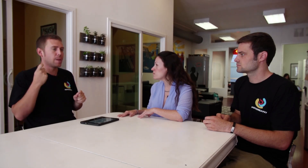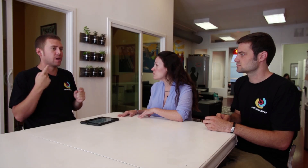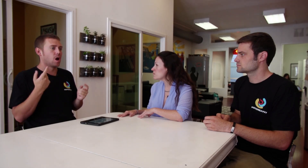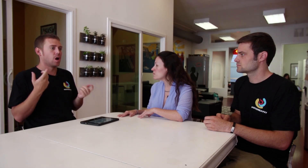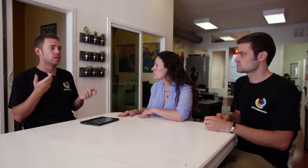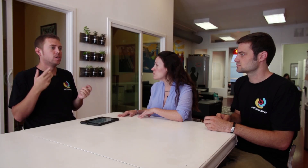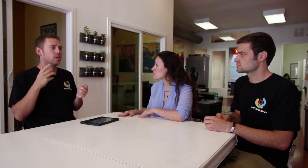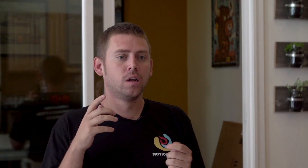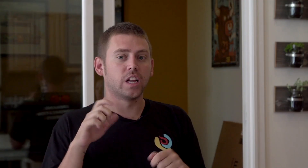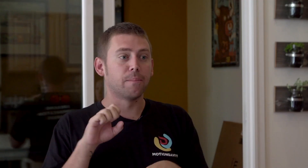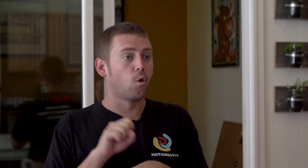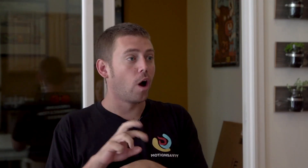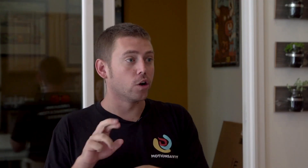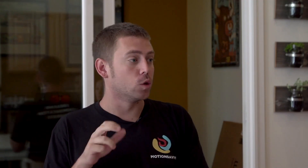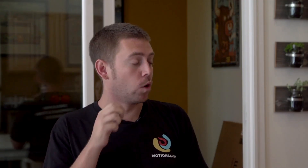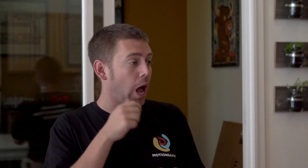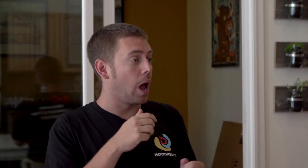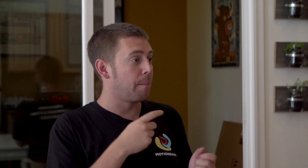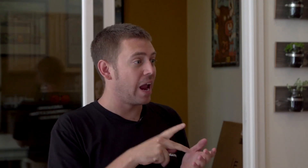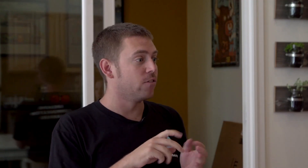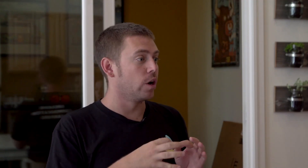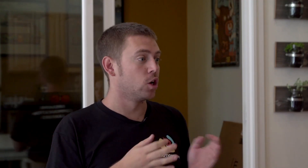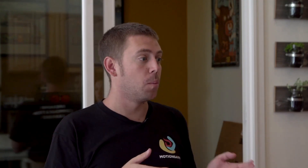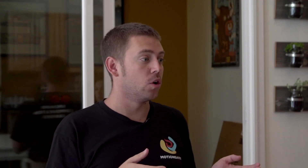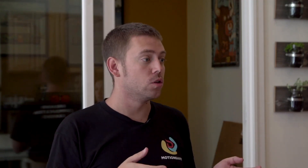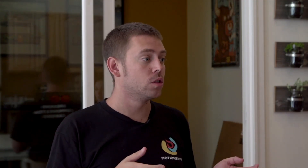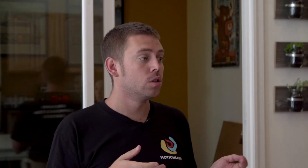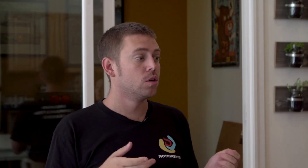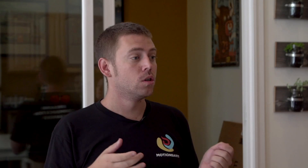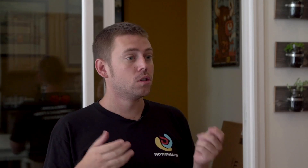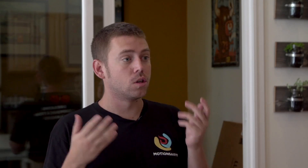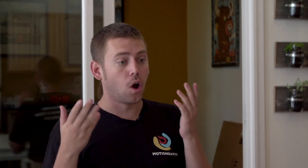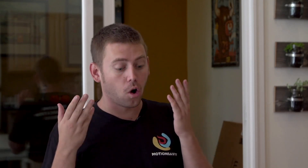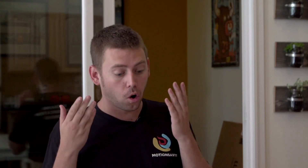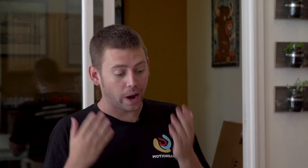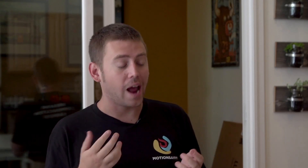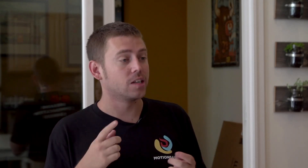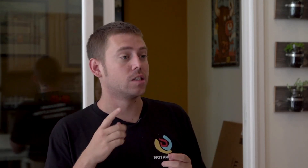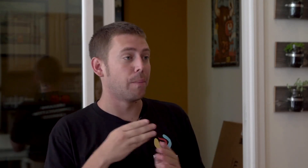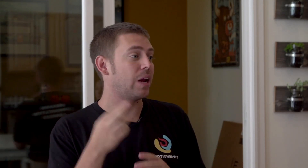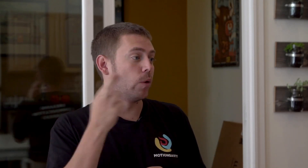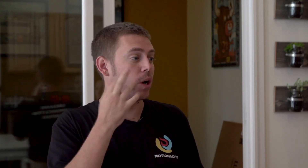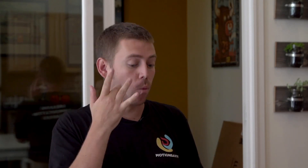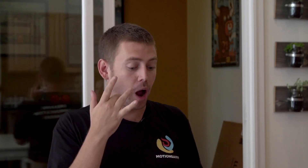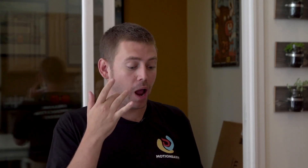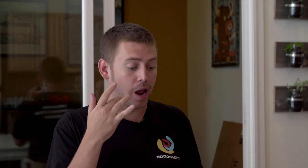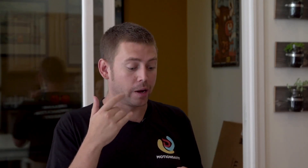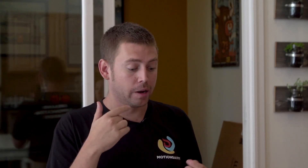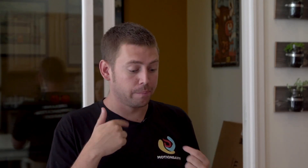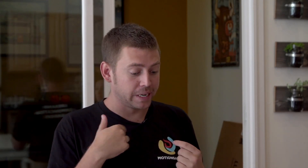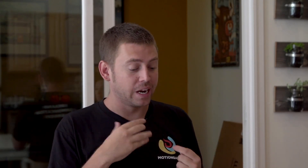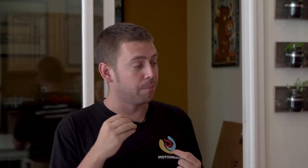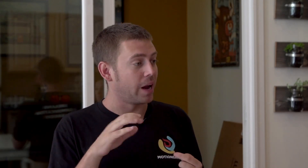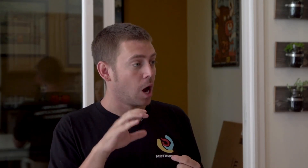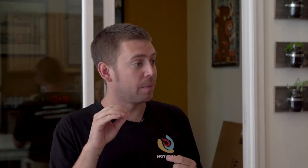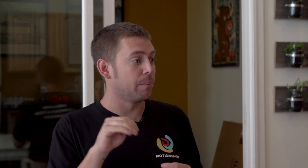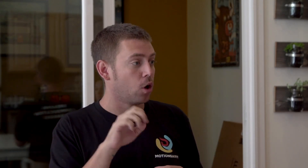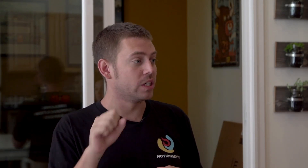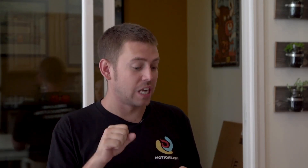because the employers were not paid for interpreters. So that's the main reason why me and my company, Motion